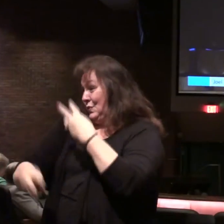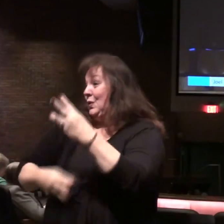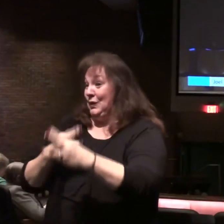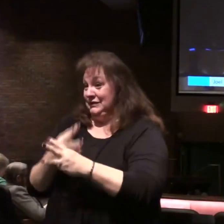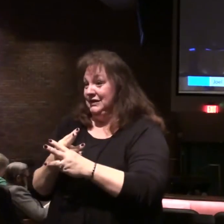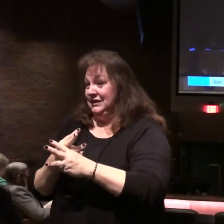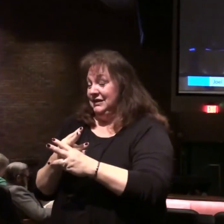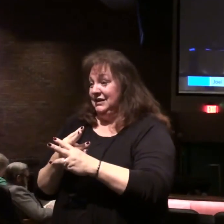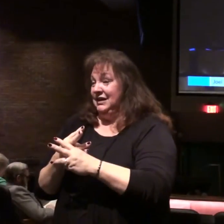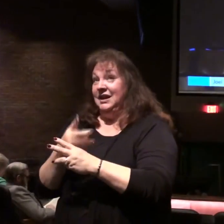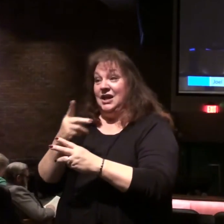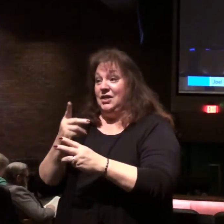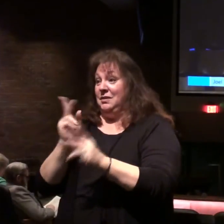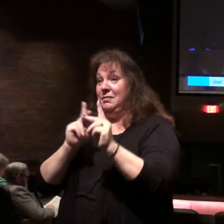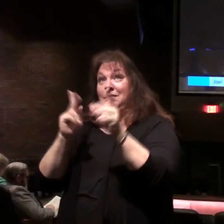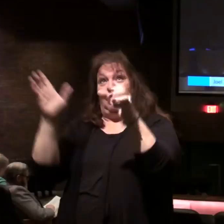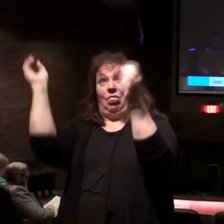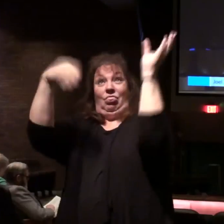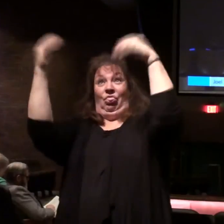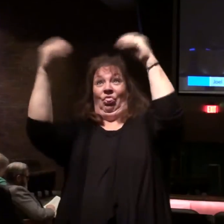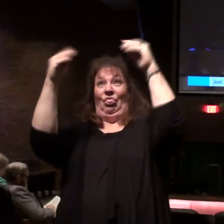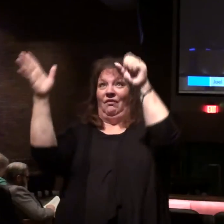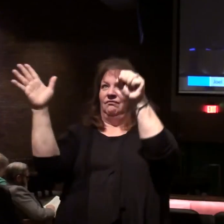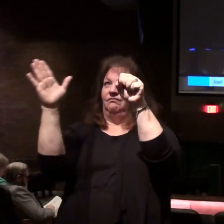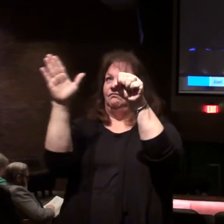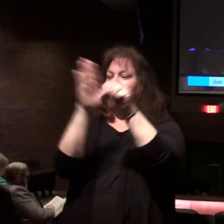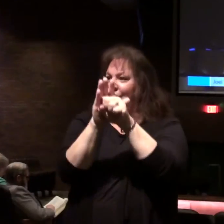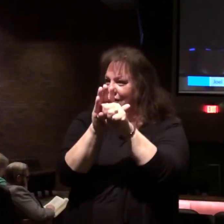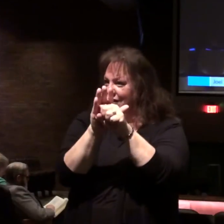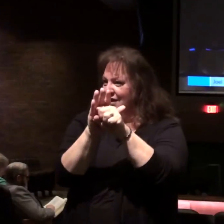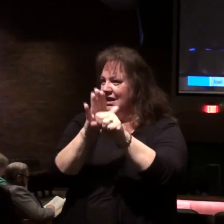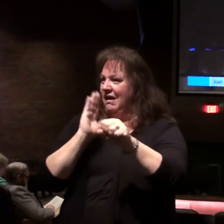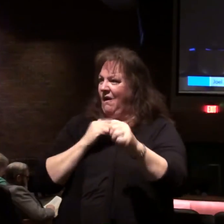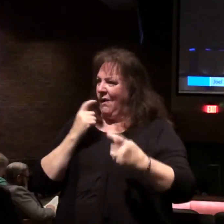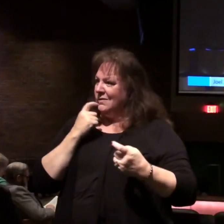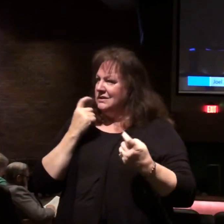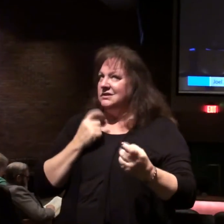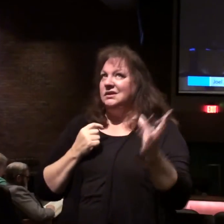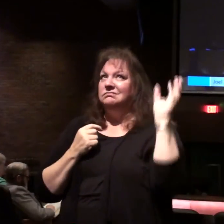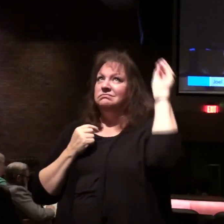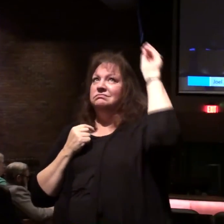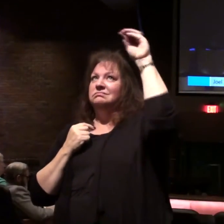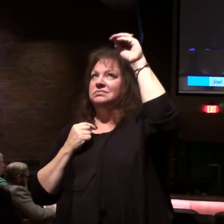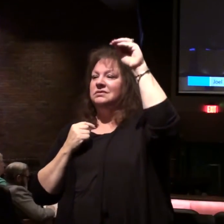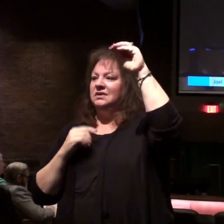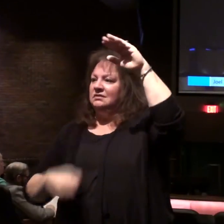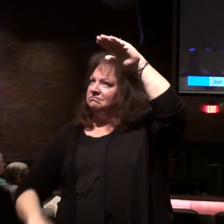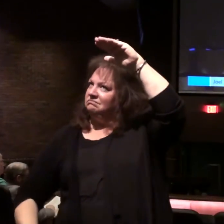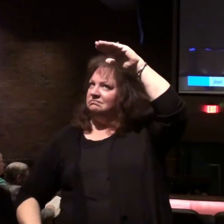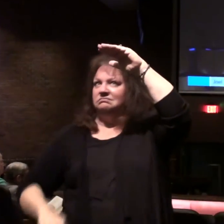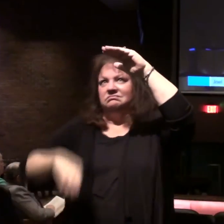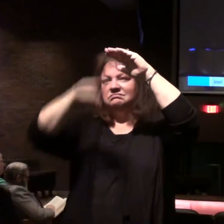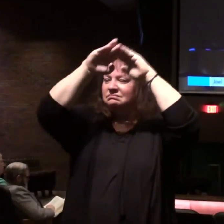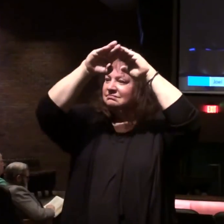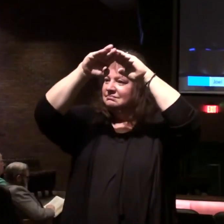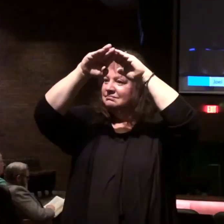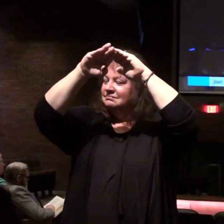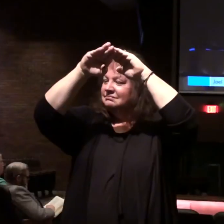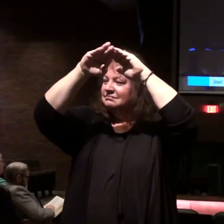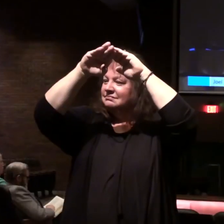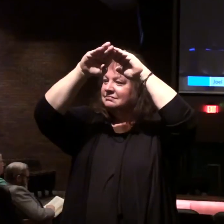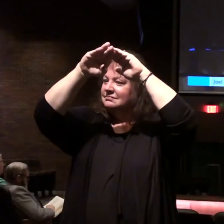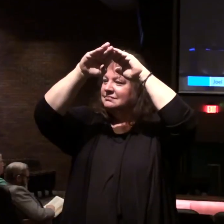for the winepress is full. That's the picture. The people's iniquity have filled up the place